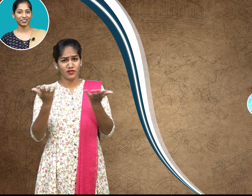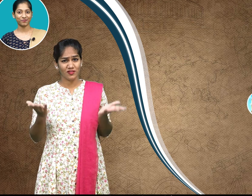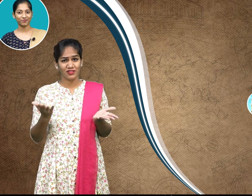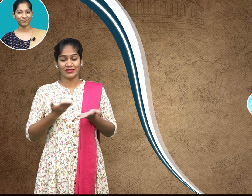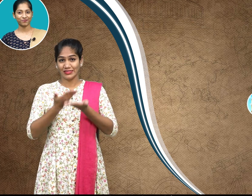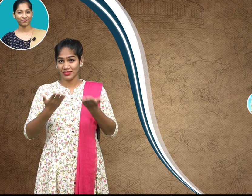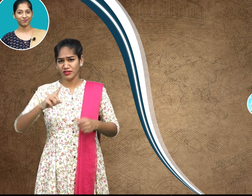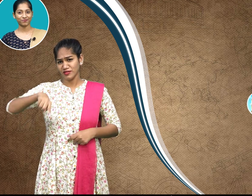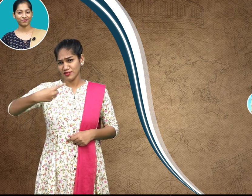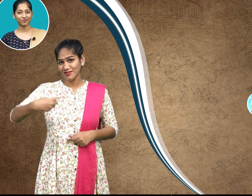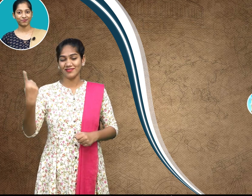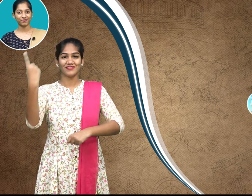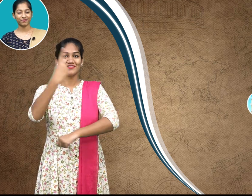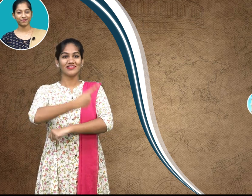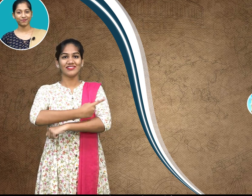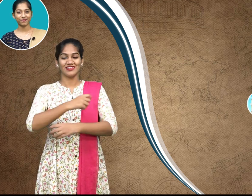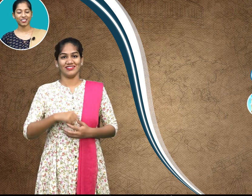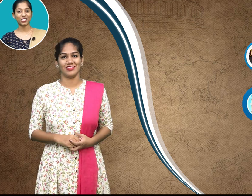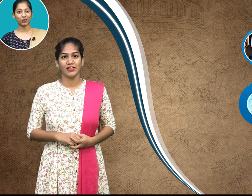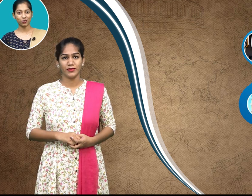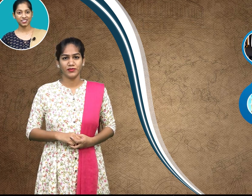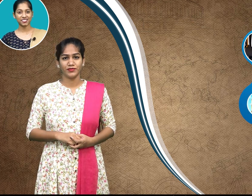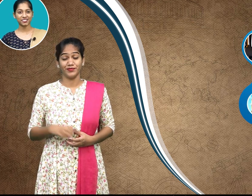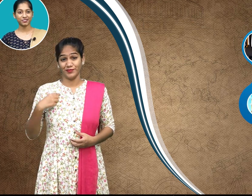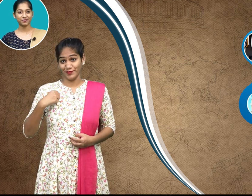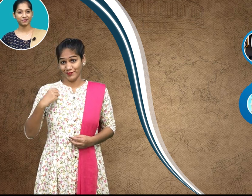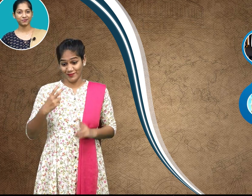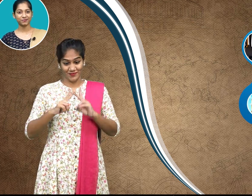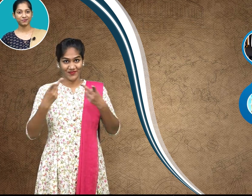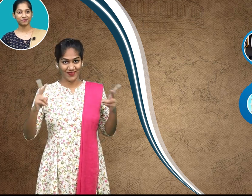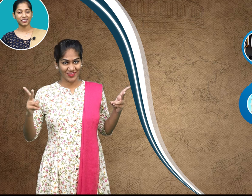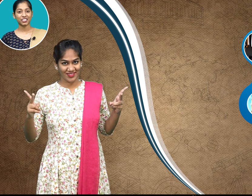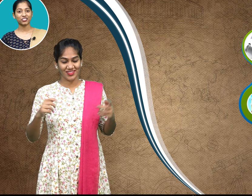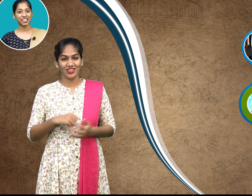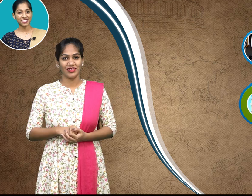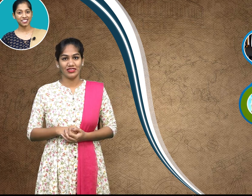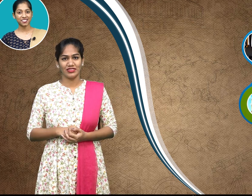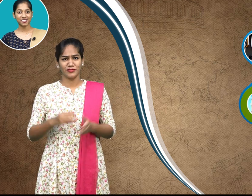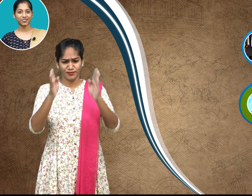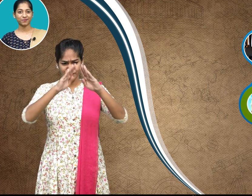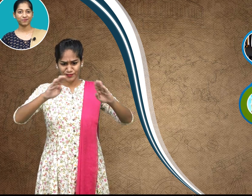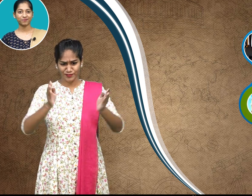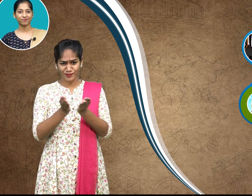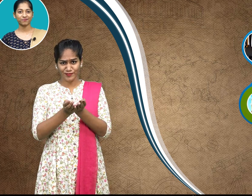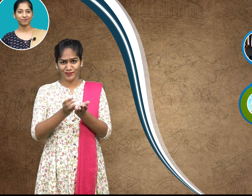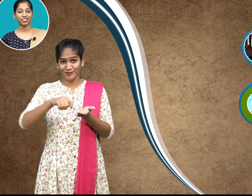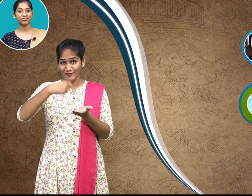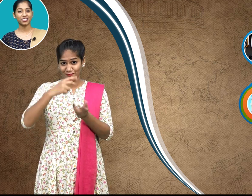clothes utensils food